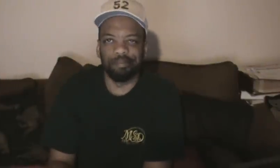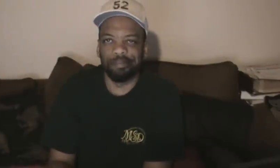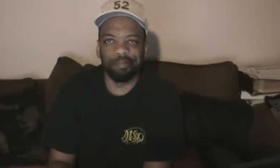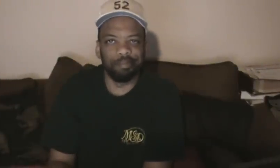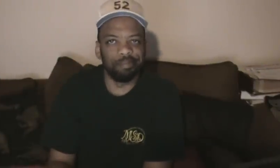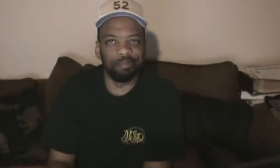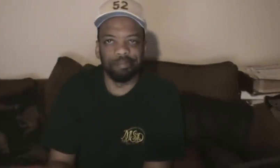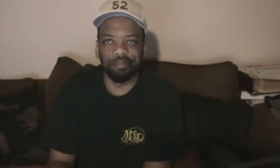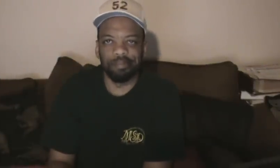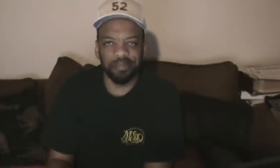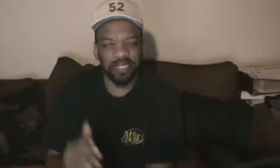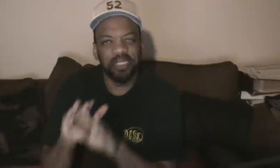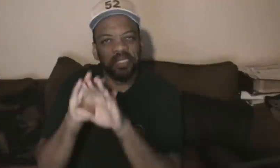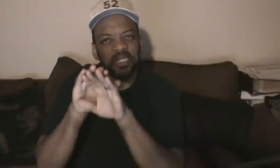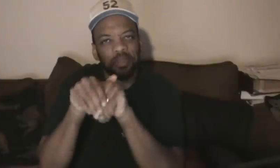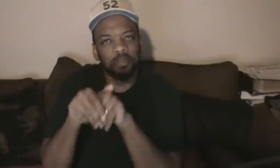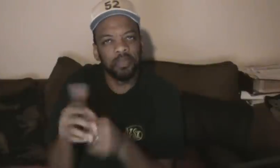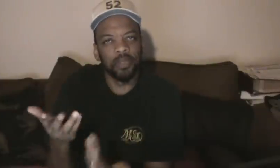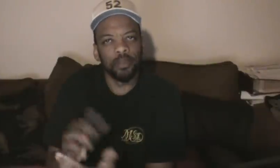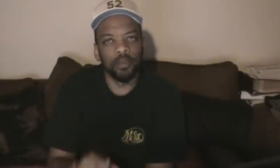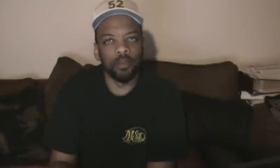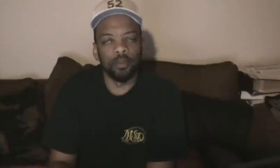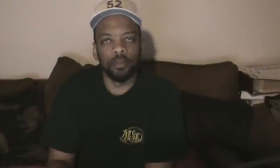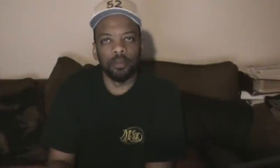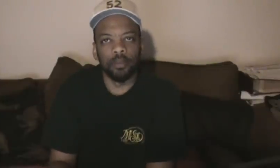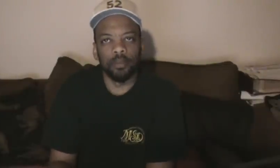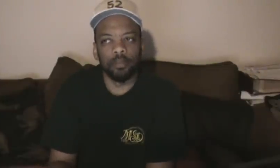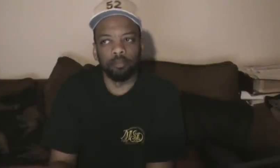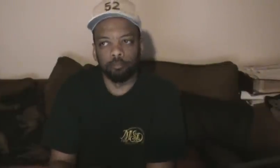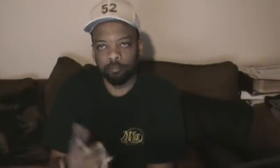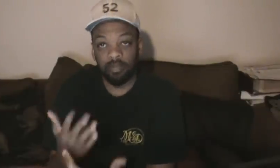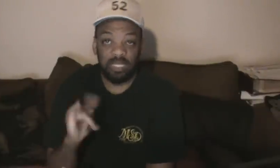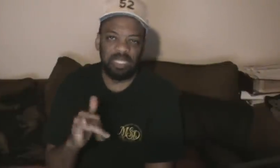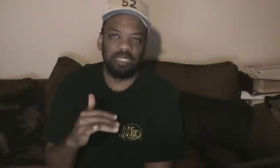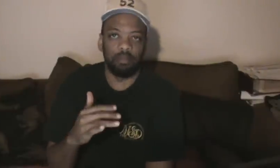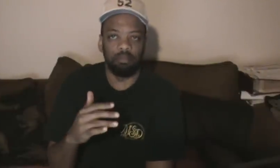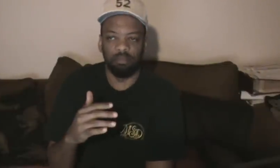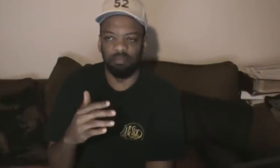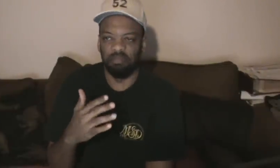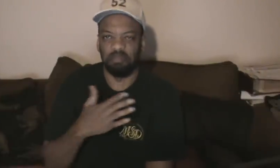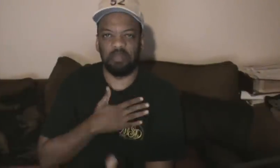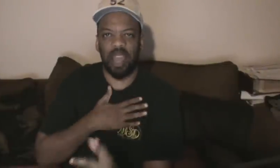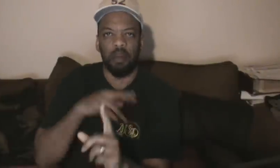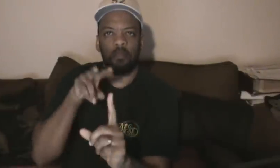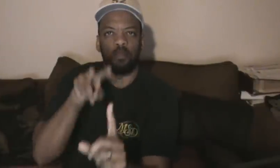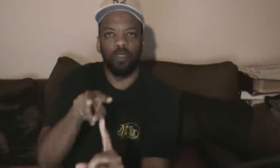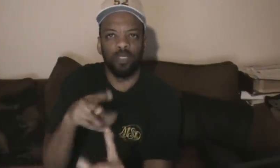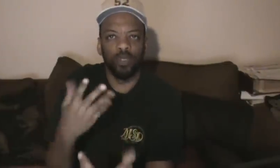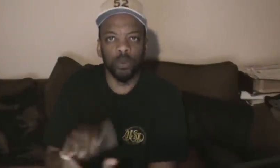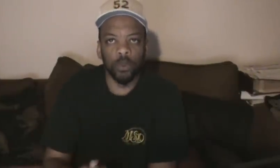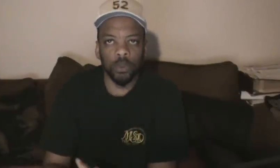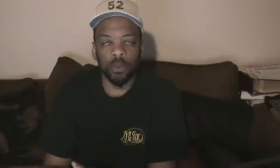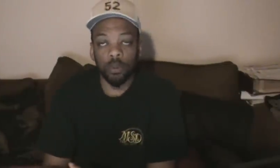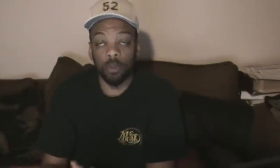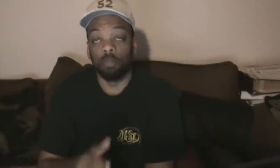they think this is a political embarrassing situation for them. They're not going to share. That's really the wrong attitude when you're talking about an international event.